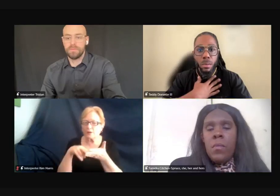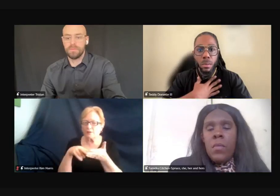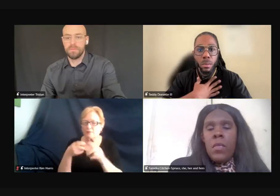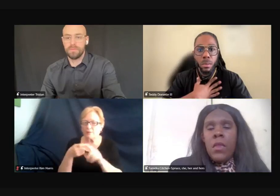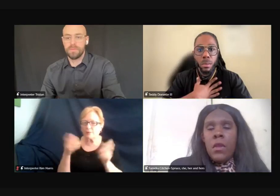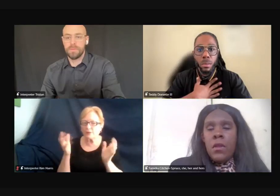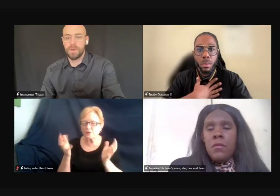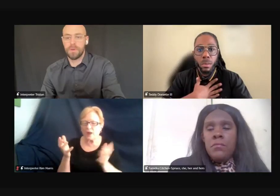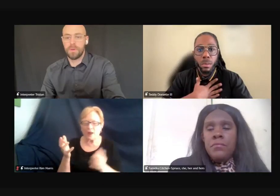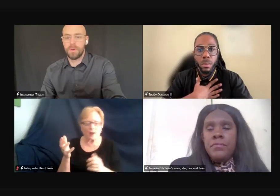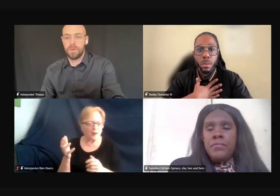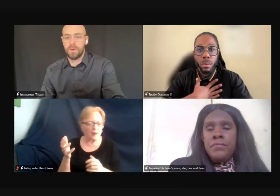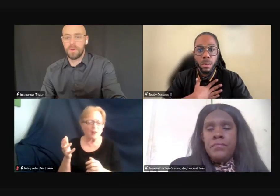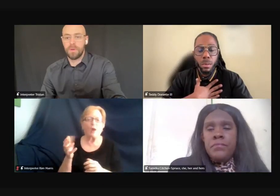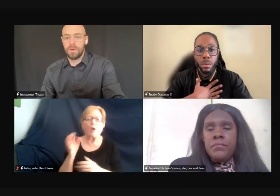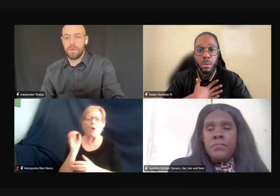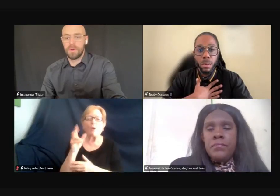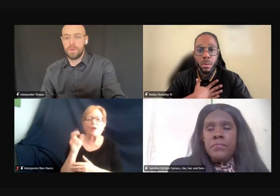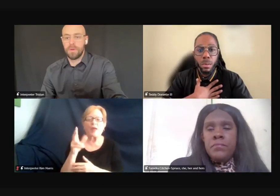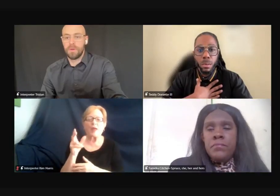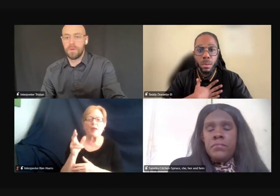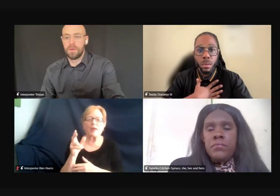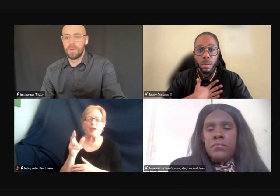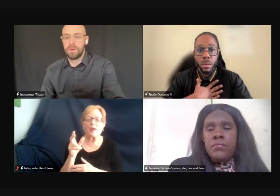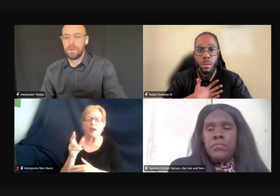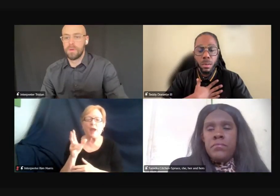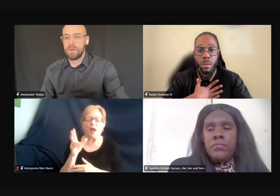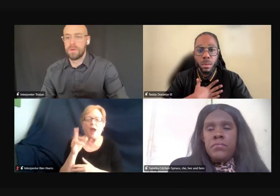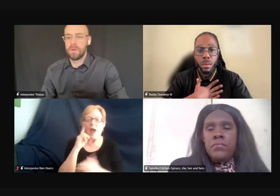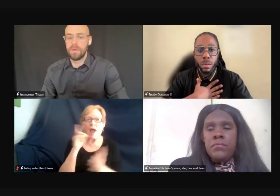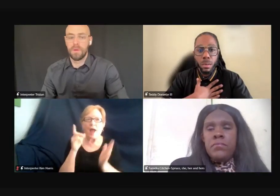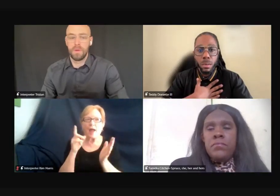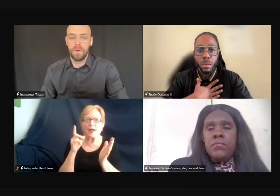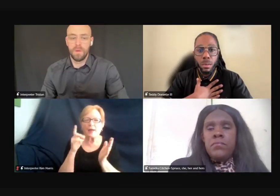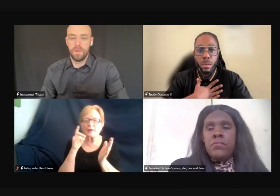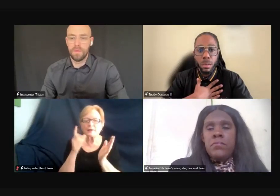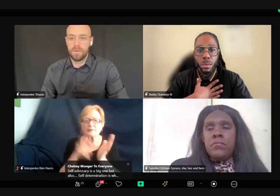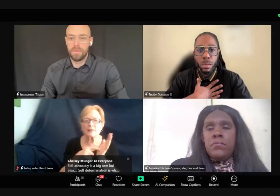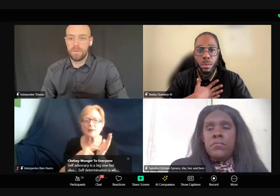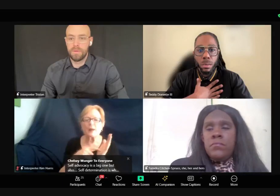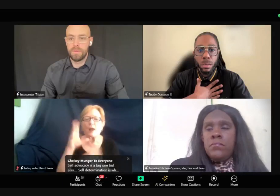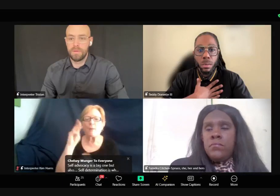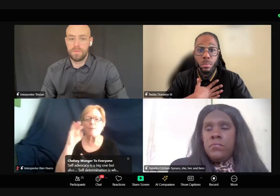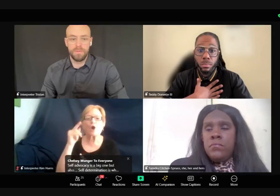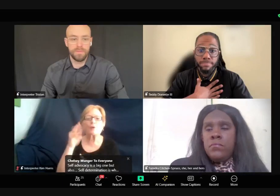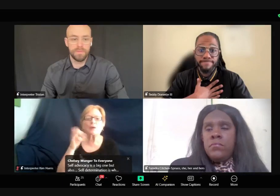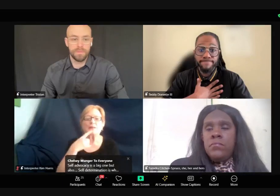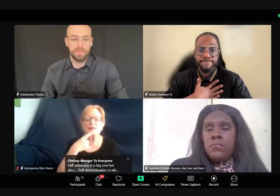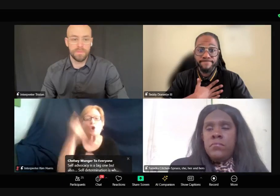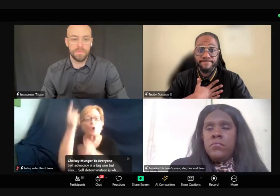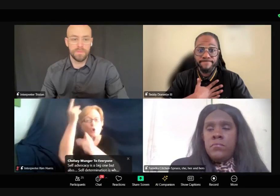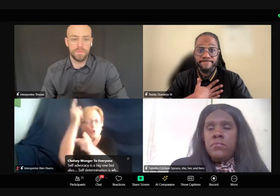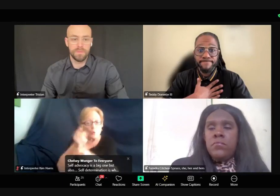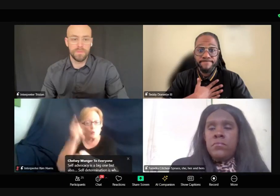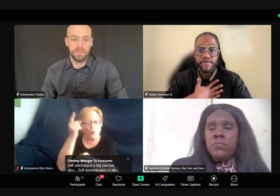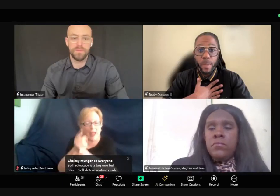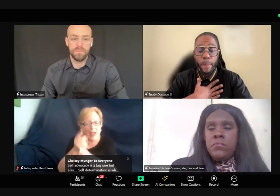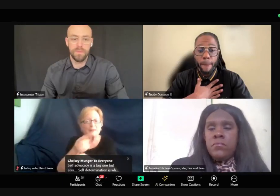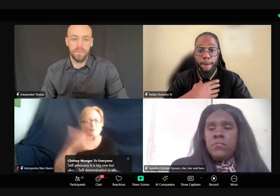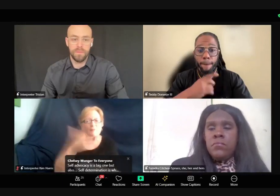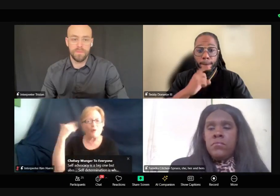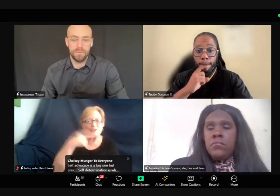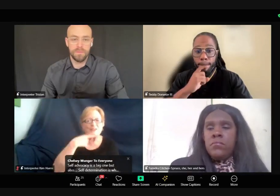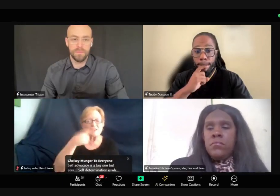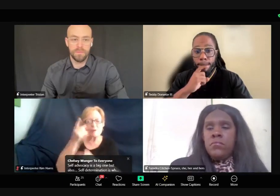Okay, so, um, I see, um, Marguerite said correct earlier. Um,